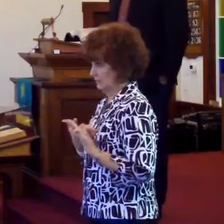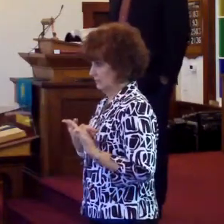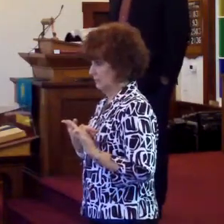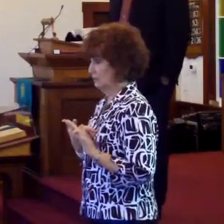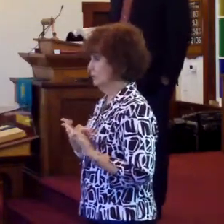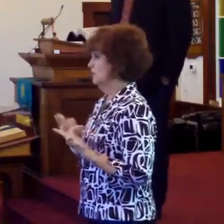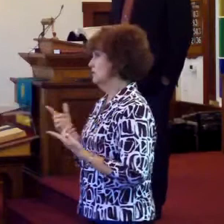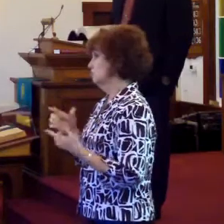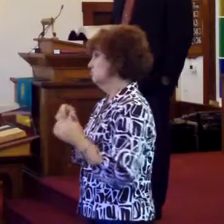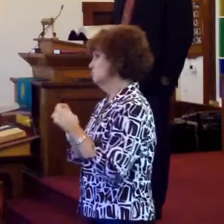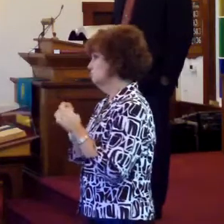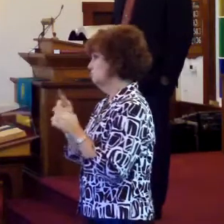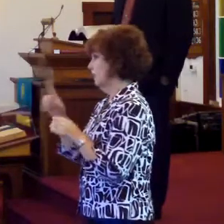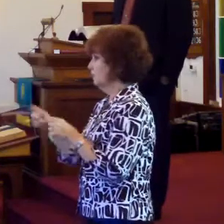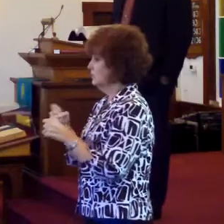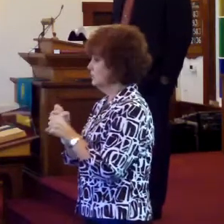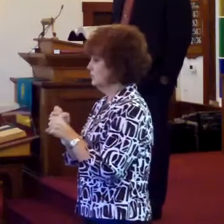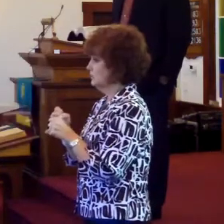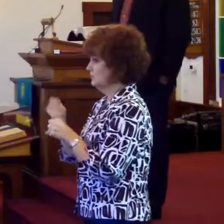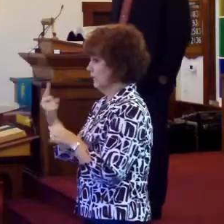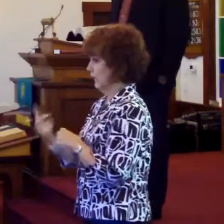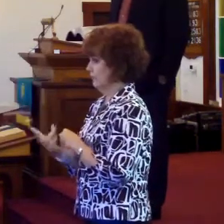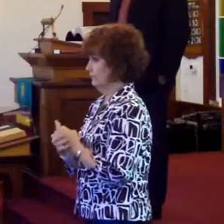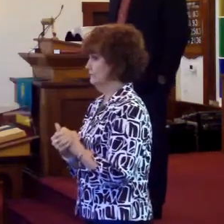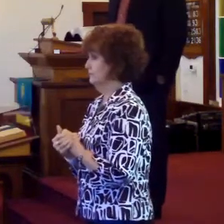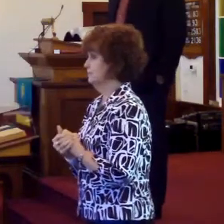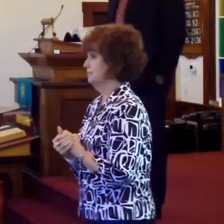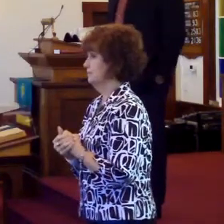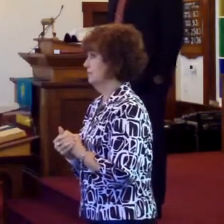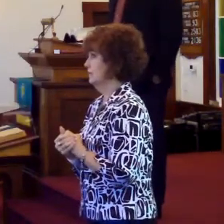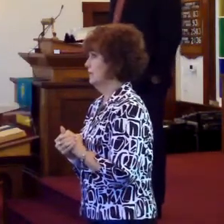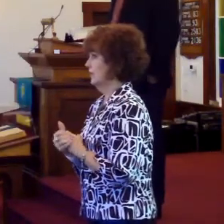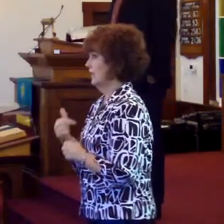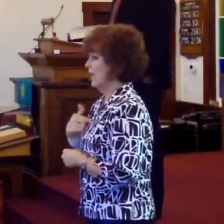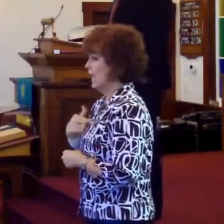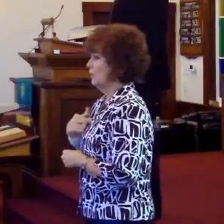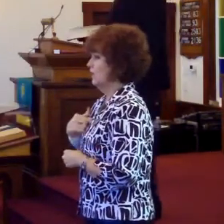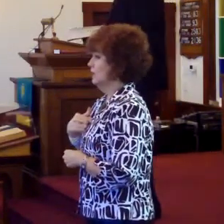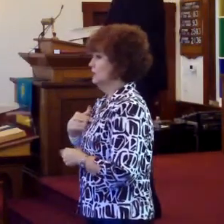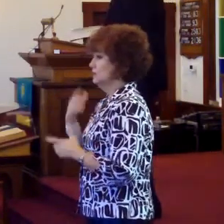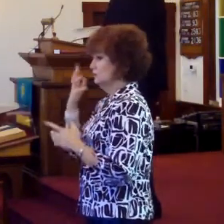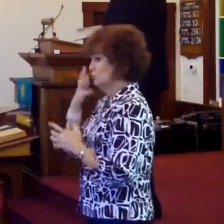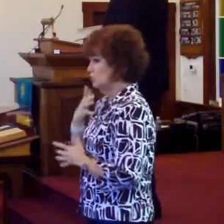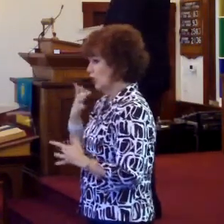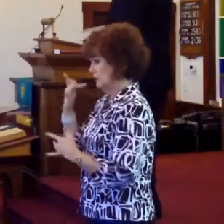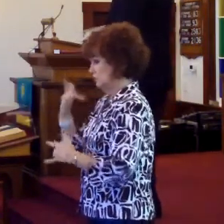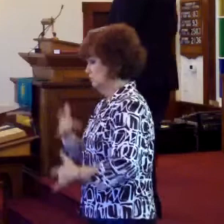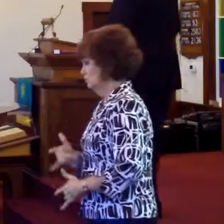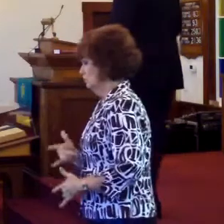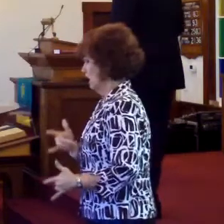And we're like that for about a year and a half. I was distraught. I was depressed.